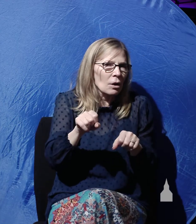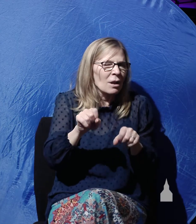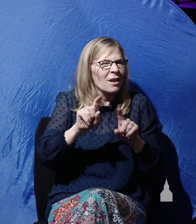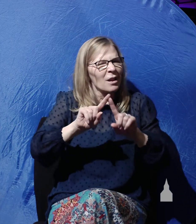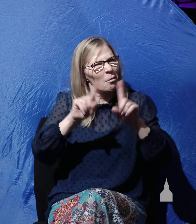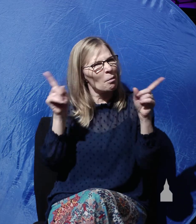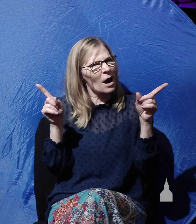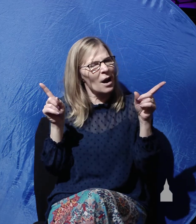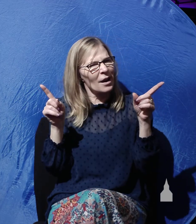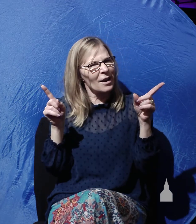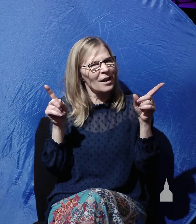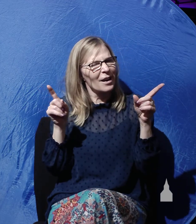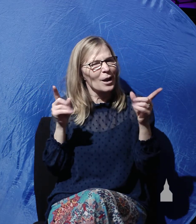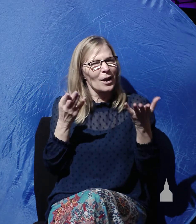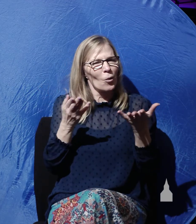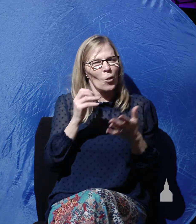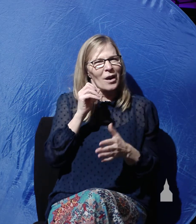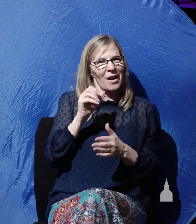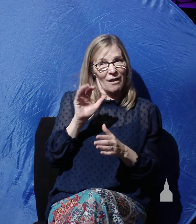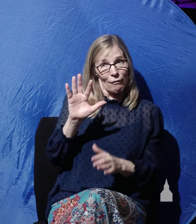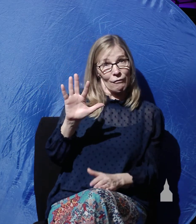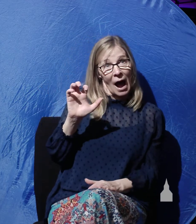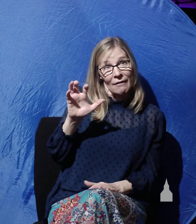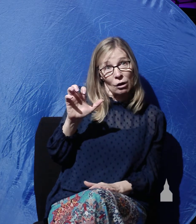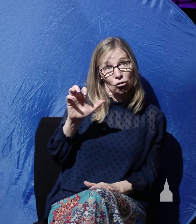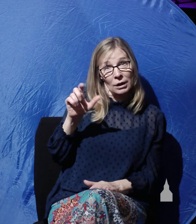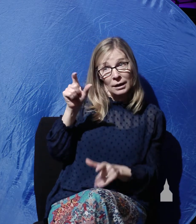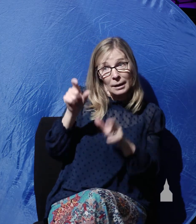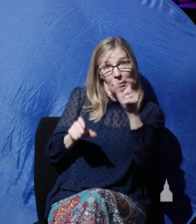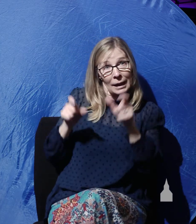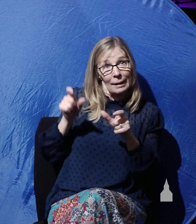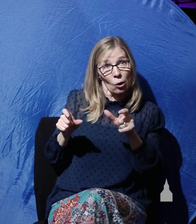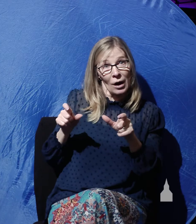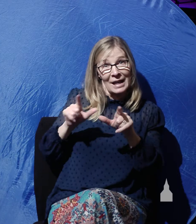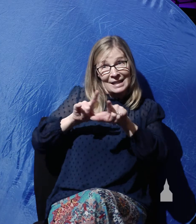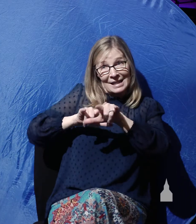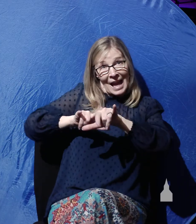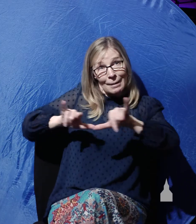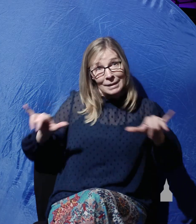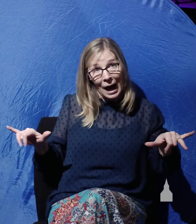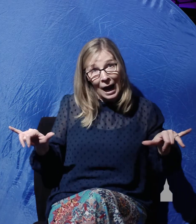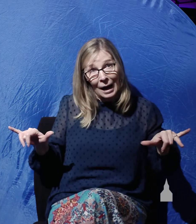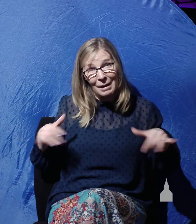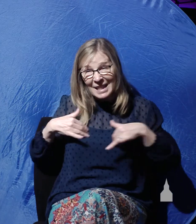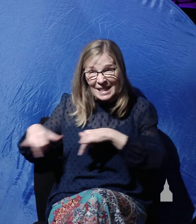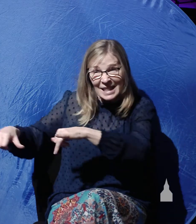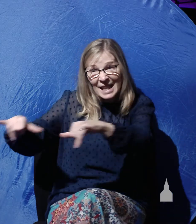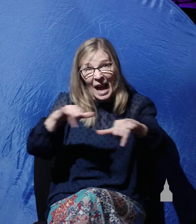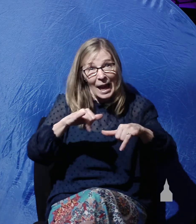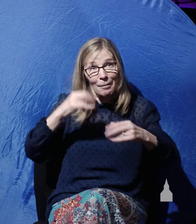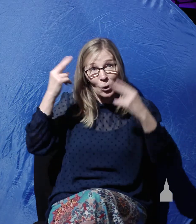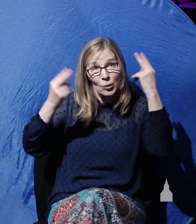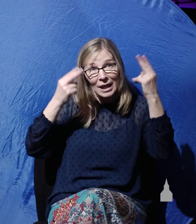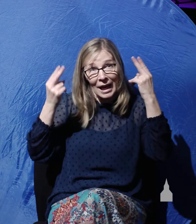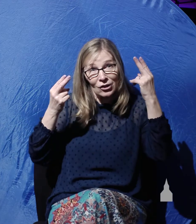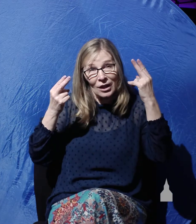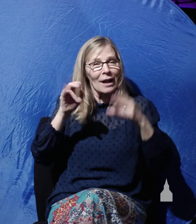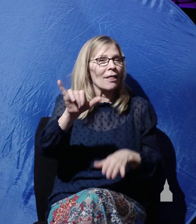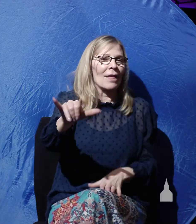what's not possible is 500 people at the same time having the same hallucination. That is not